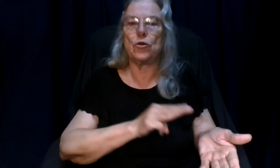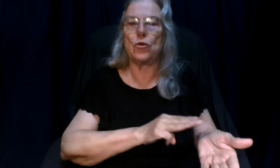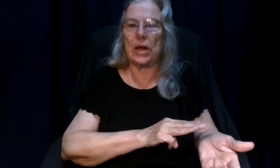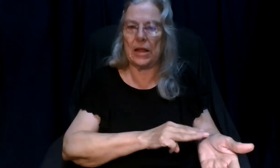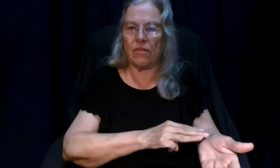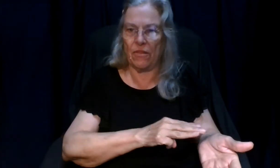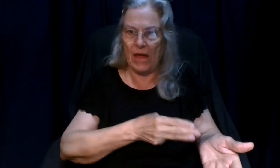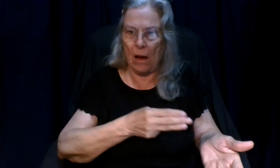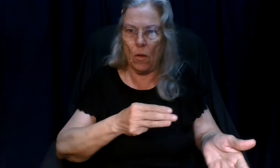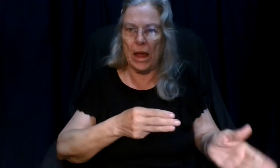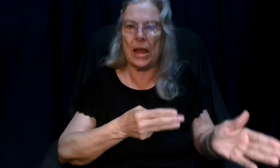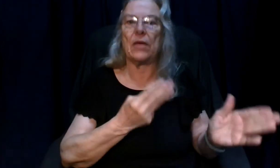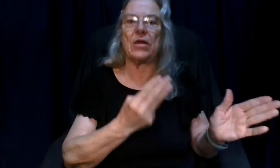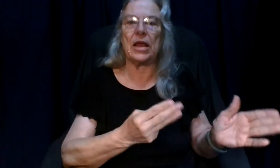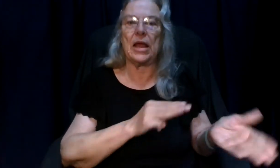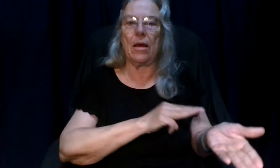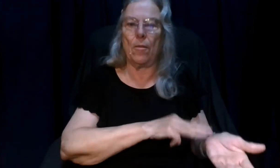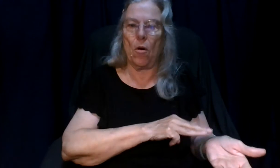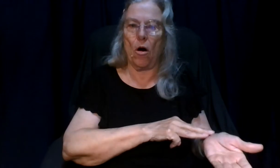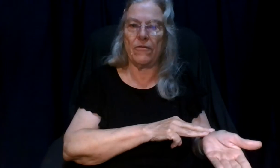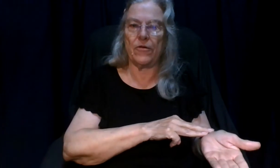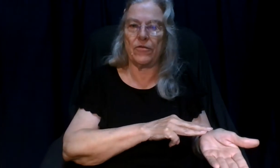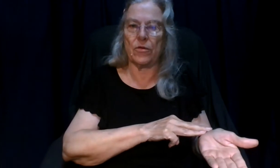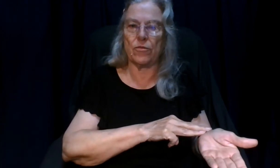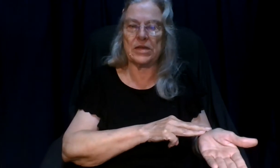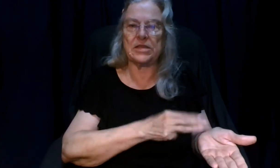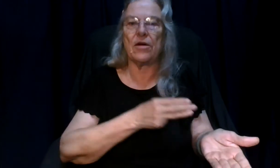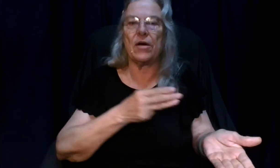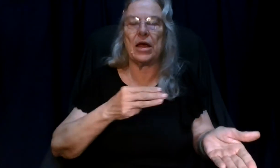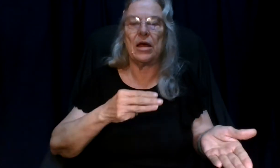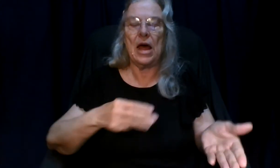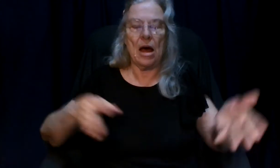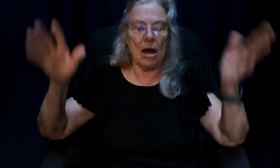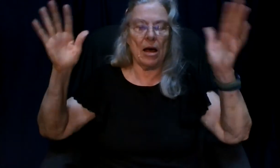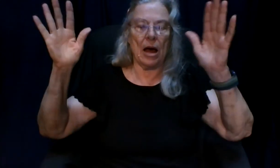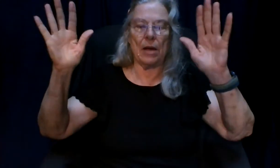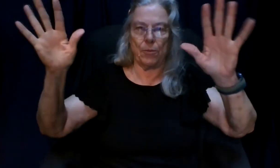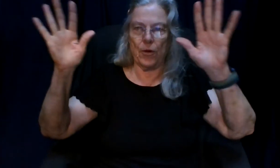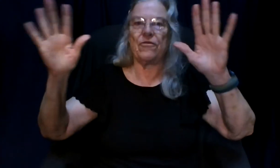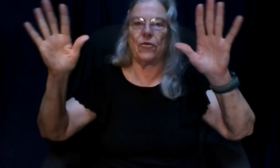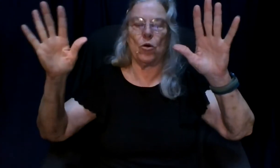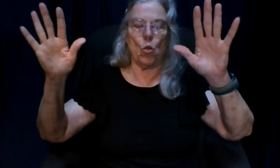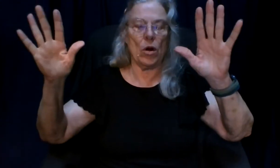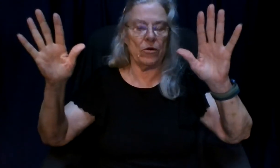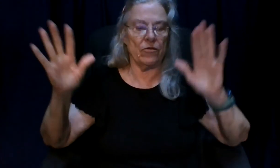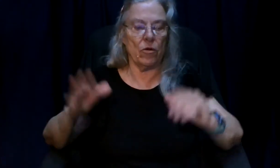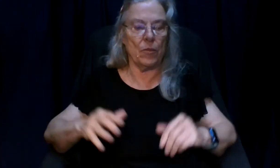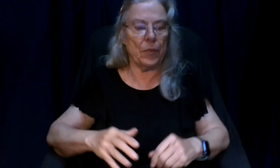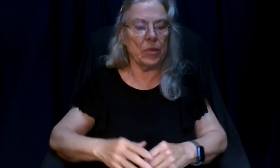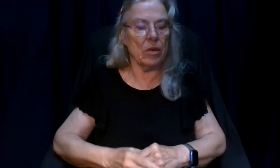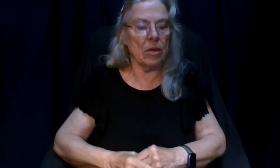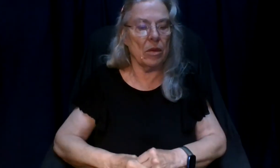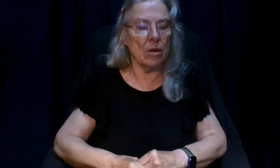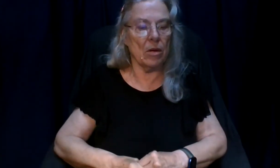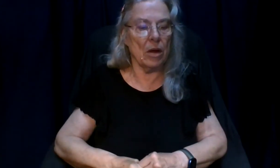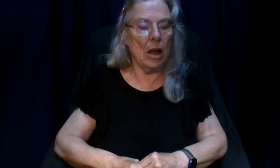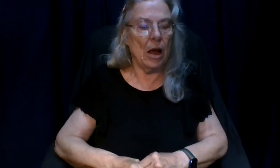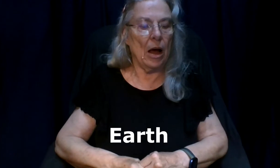it that way the m off of the wrist area I'd prefer wonderful uh